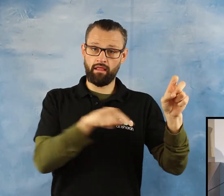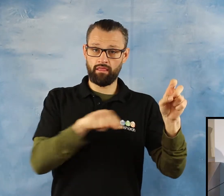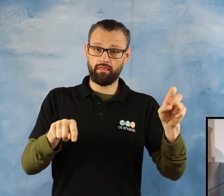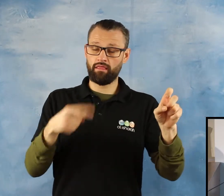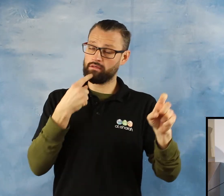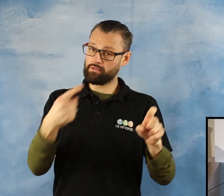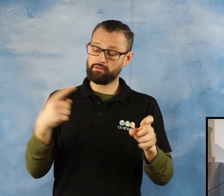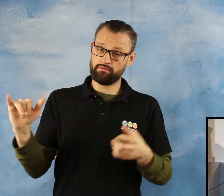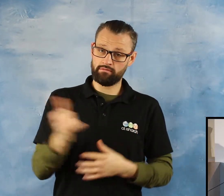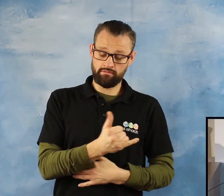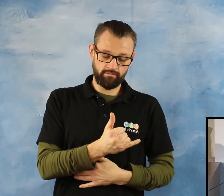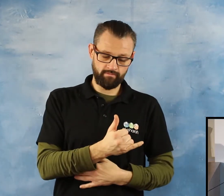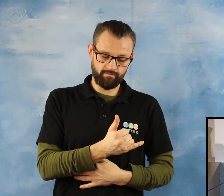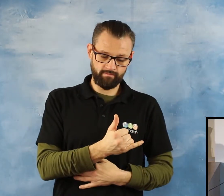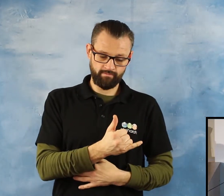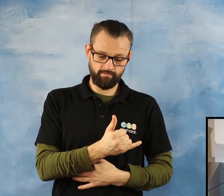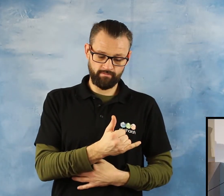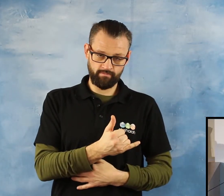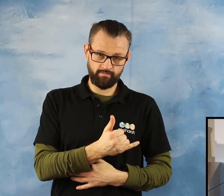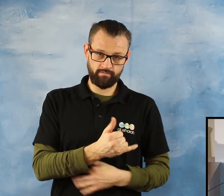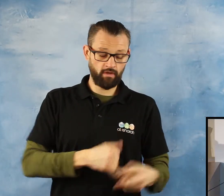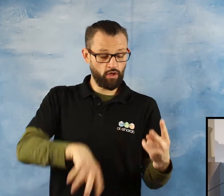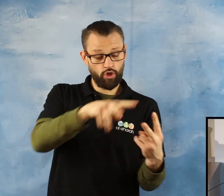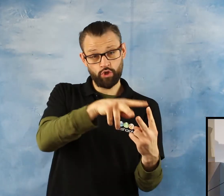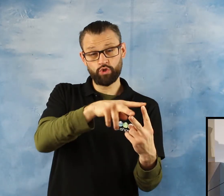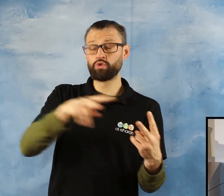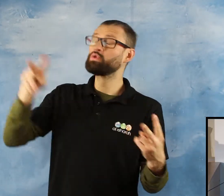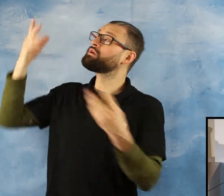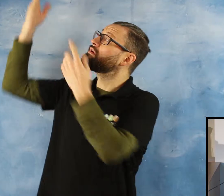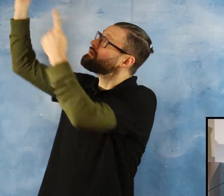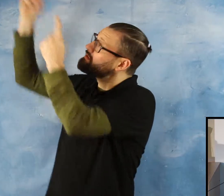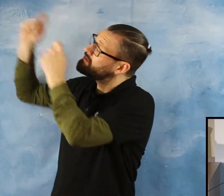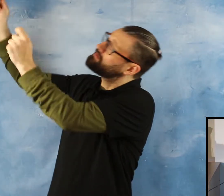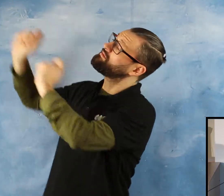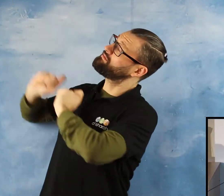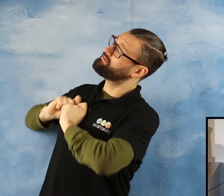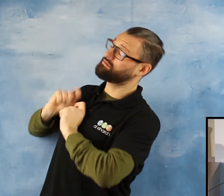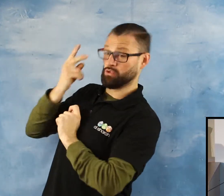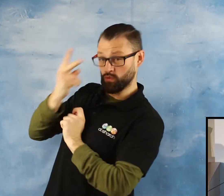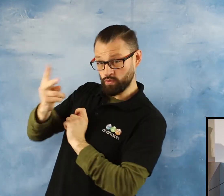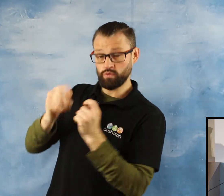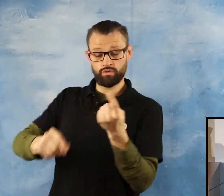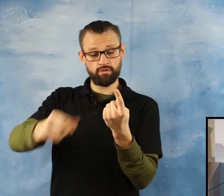Two of the bounties of Allah, gift of Allah, favor of Allah. Many people are, you know, confused. Are cheated.